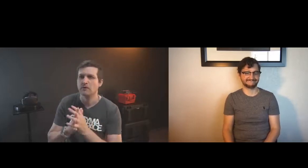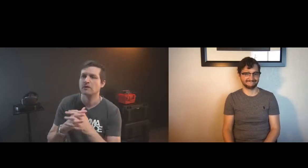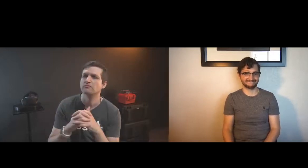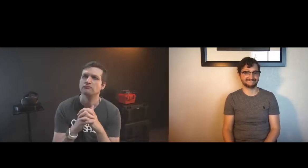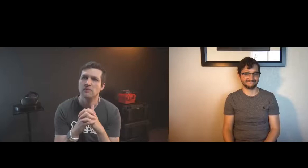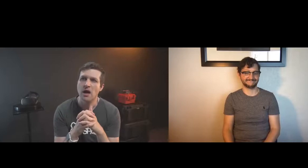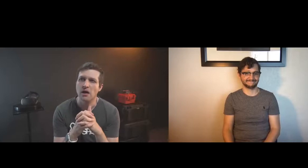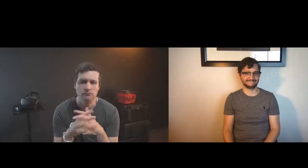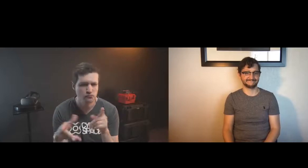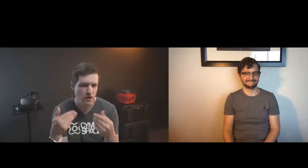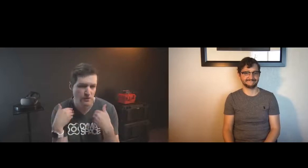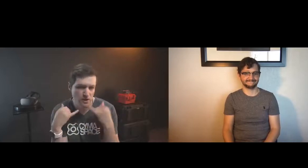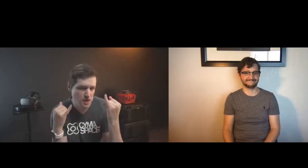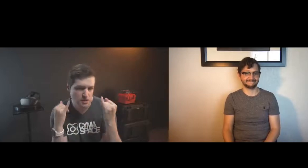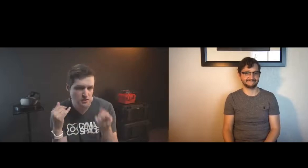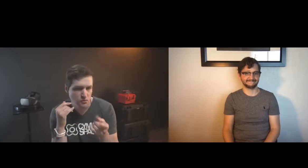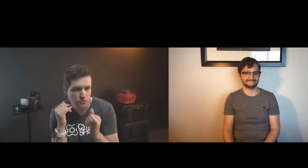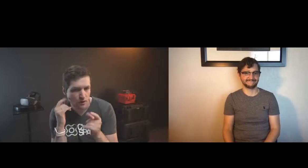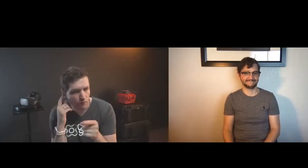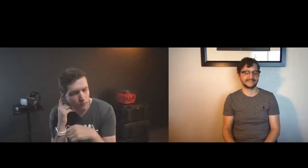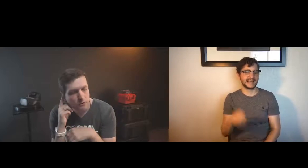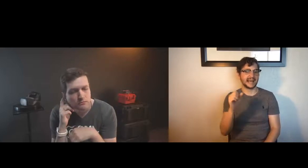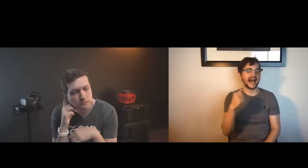think that might be true in the future for vr